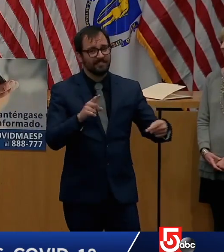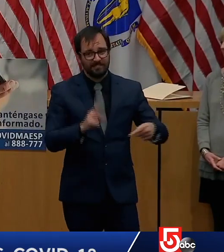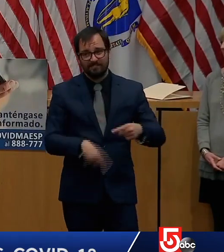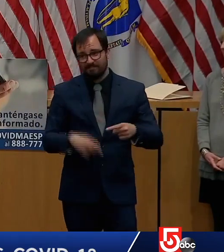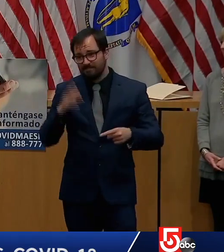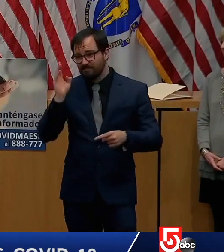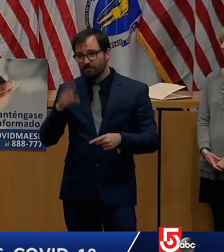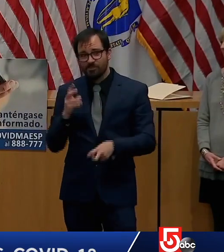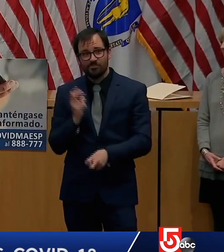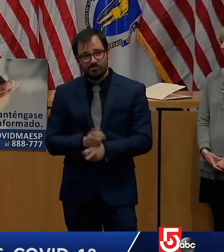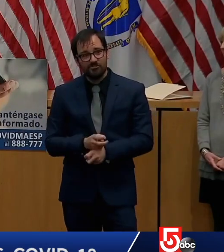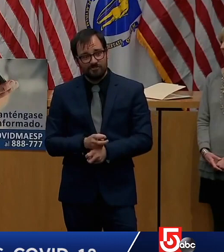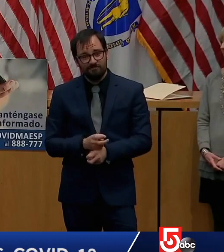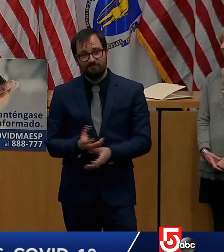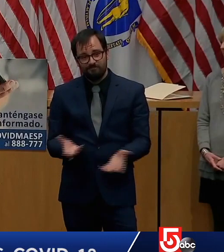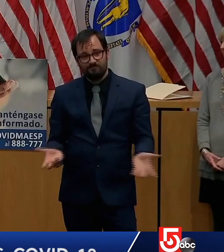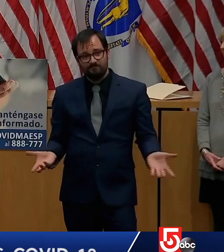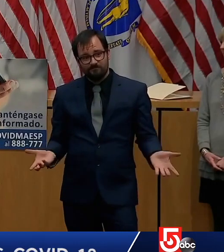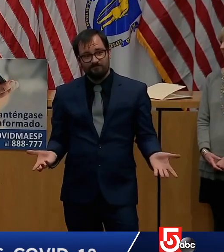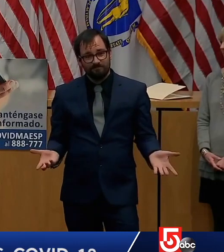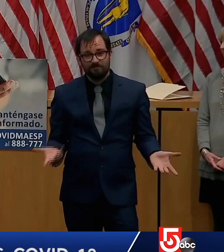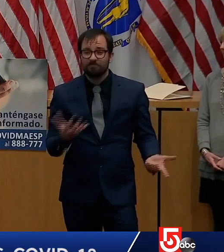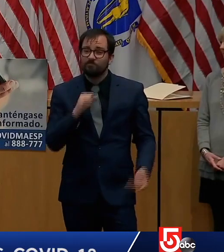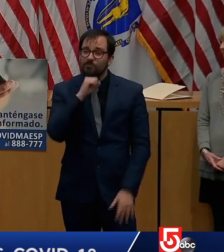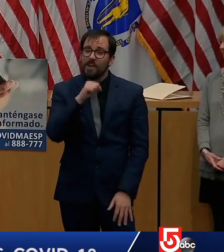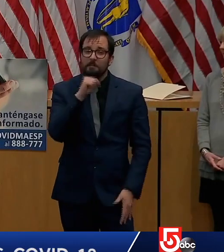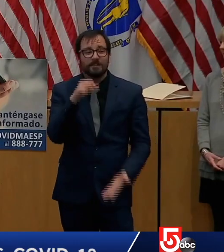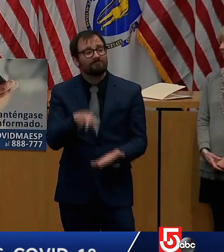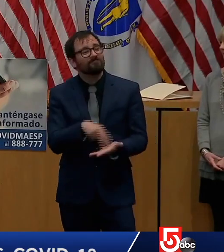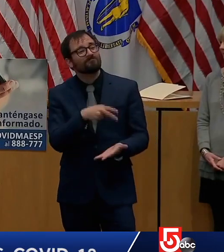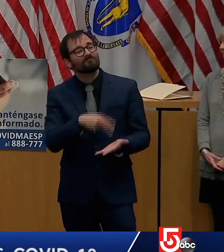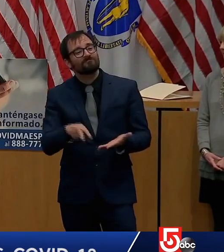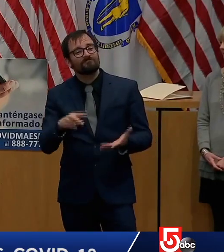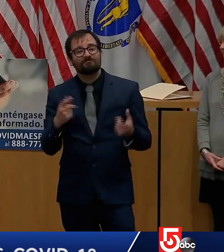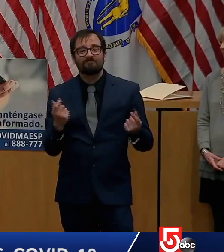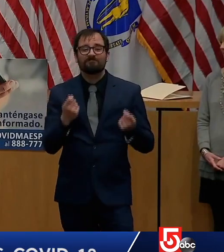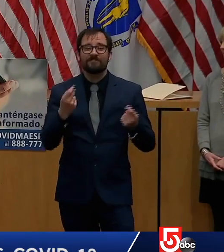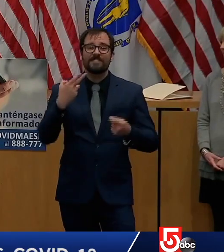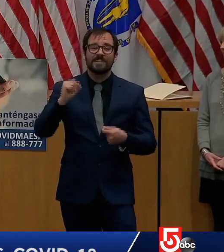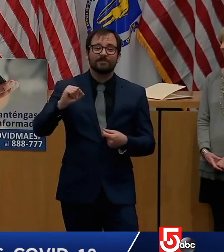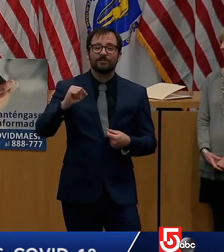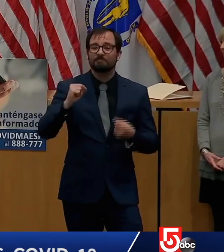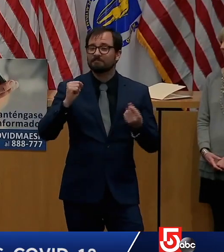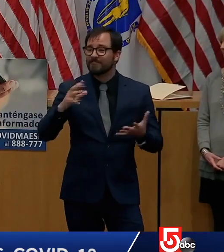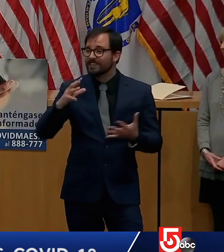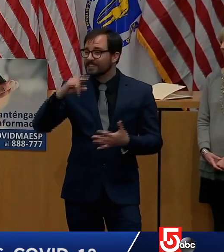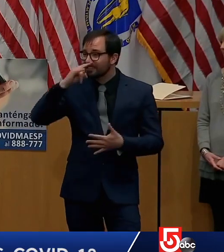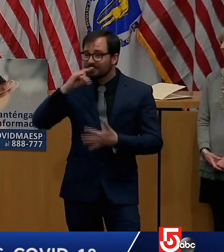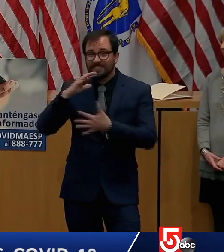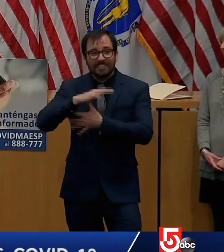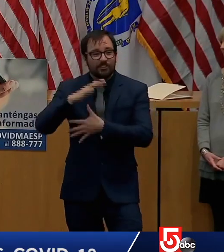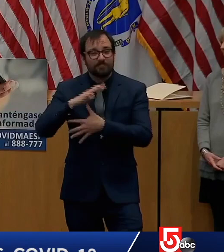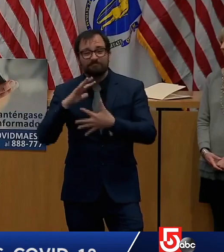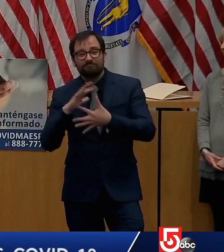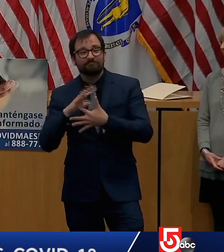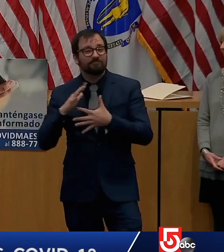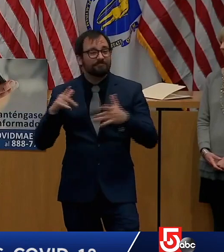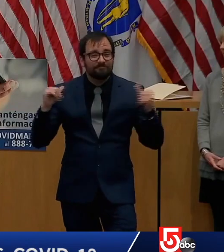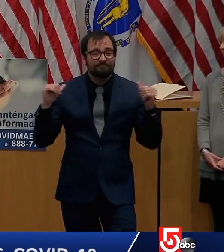kids this year aren't going to have a problem. You know, that's a huge loss if you're a high school kid.